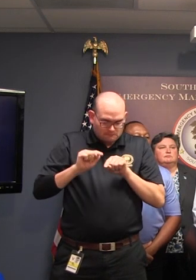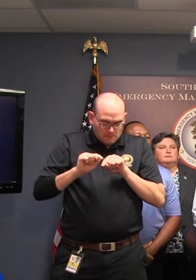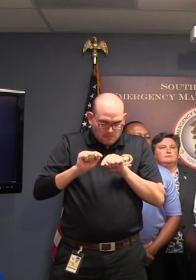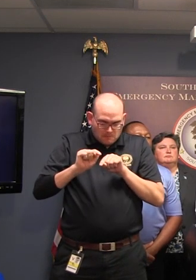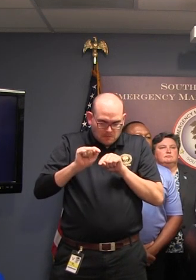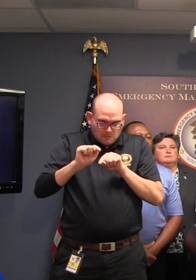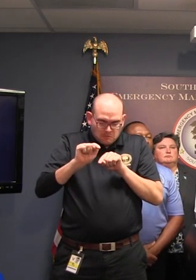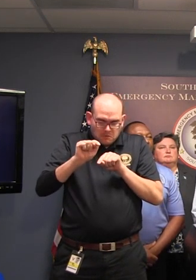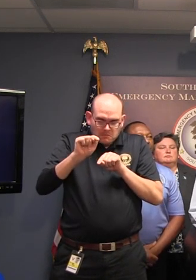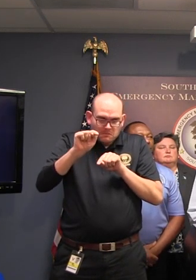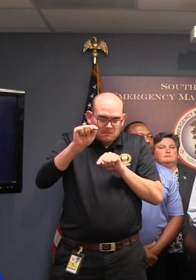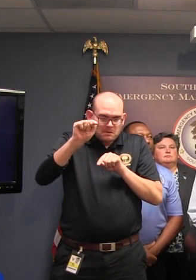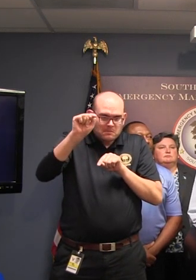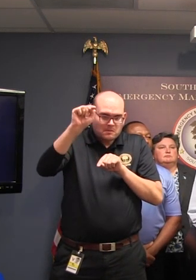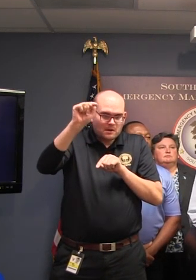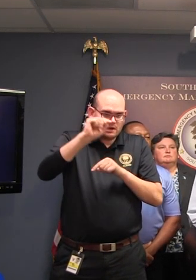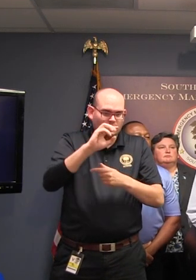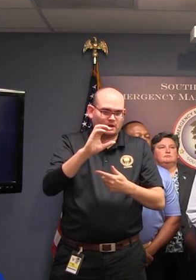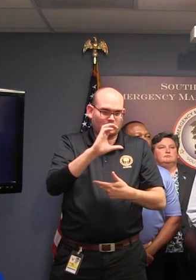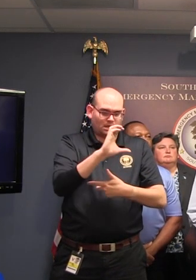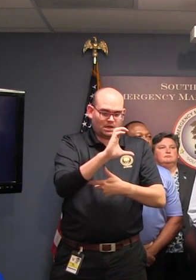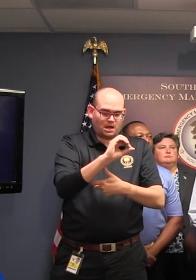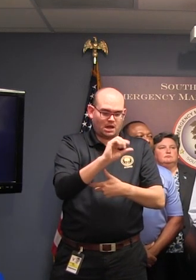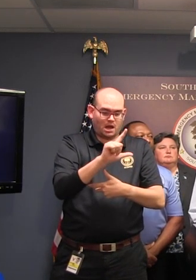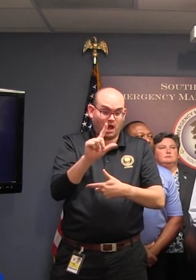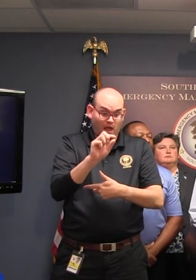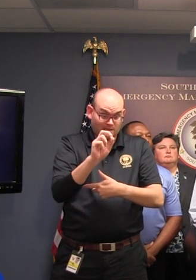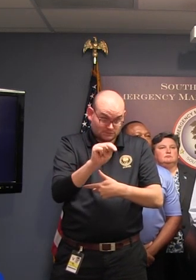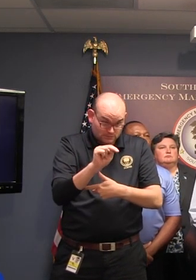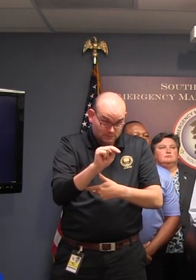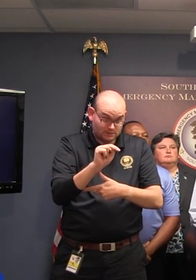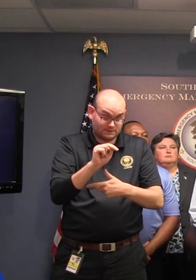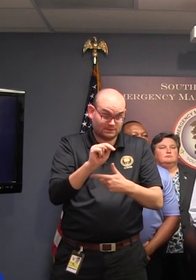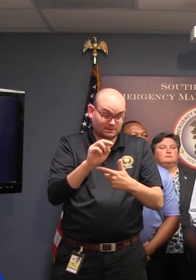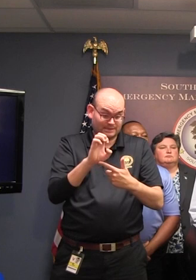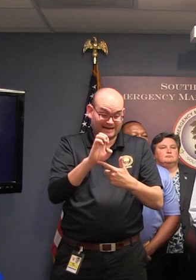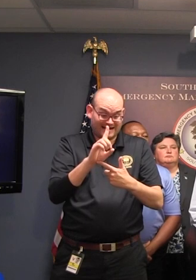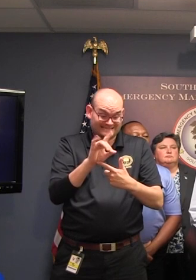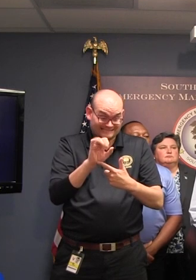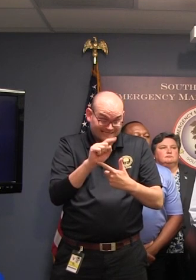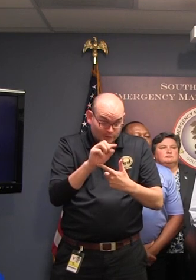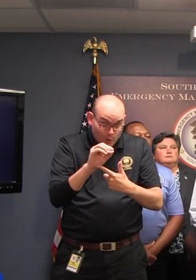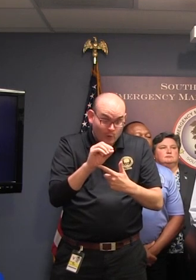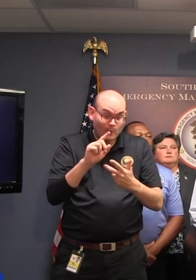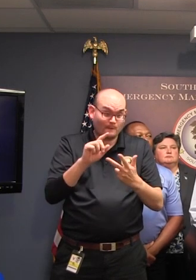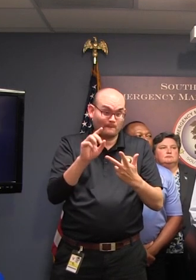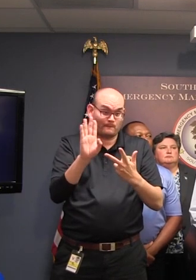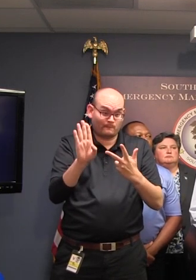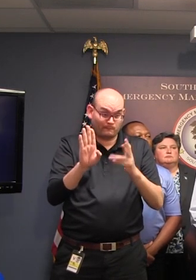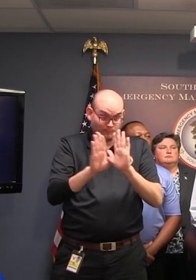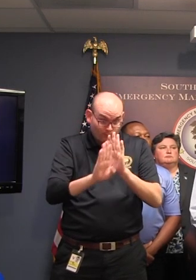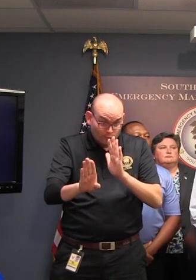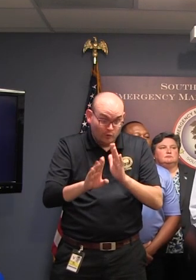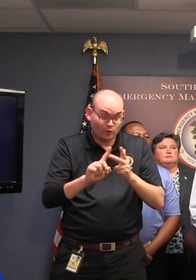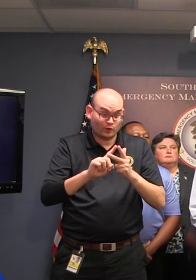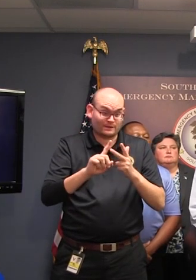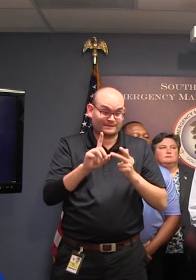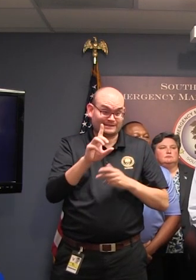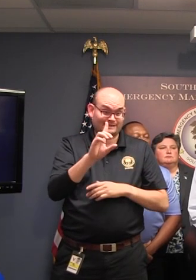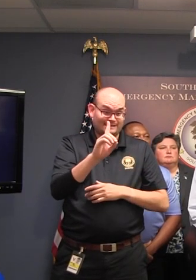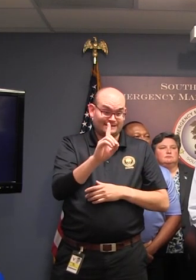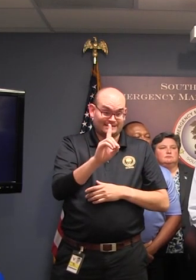In Colleton County, it will be Edisto Beach. In Beaufort County, it will be these islands, Dolphusky,